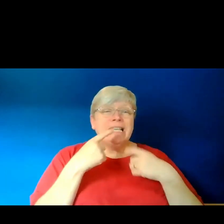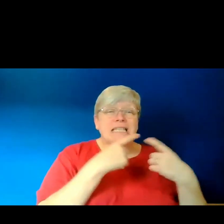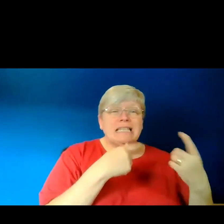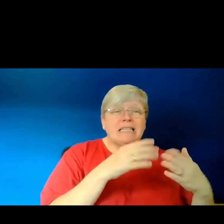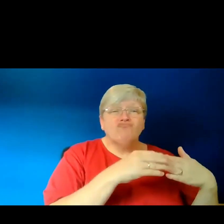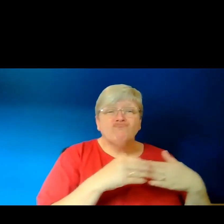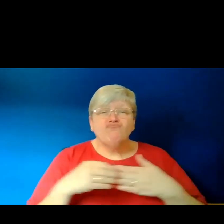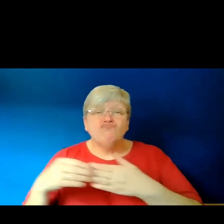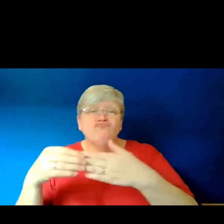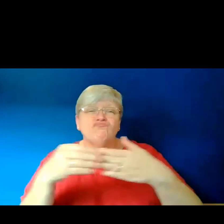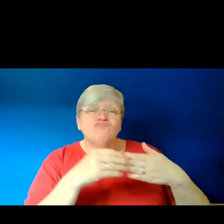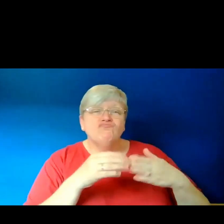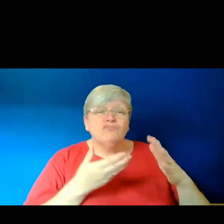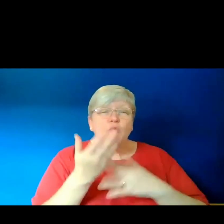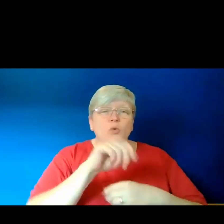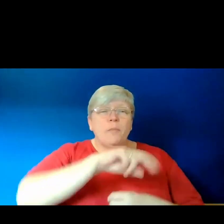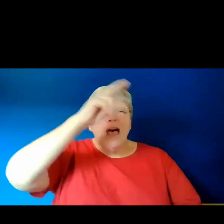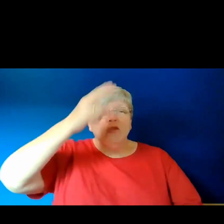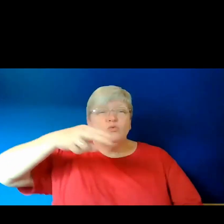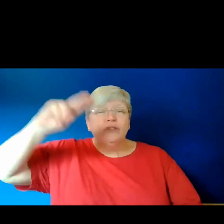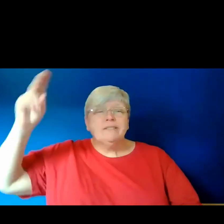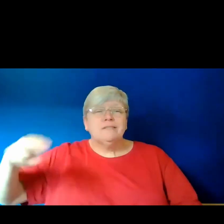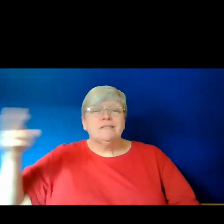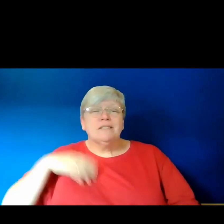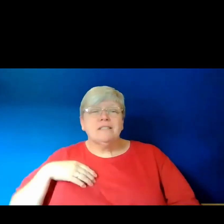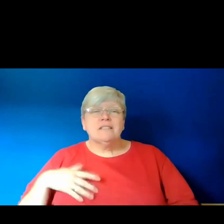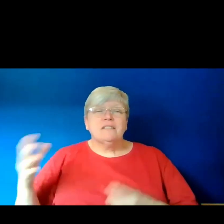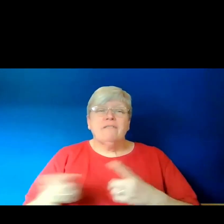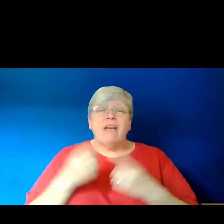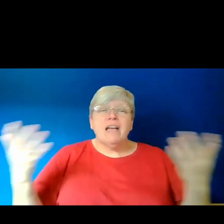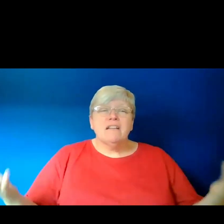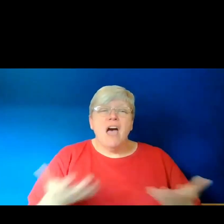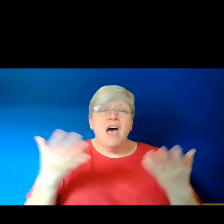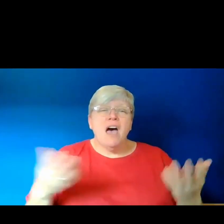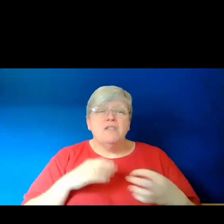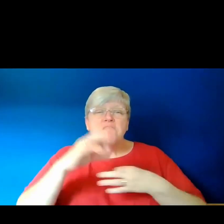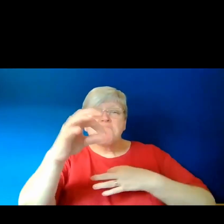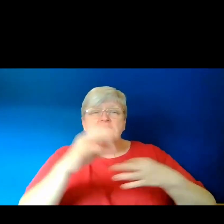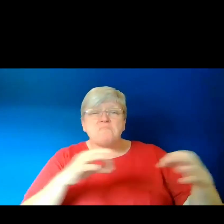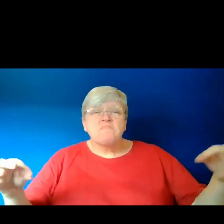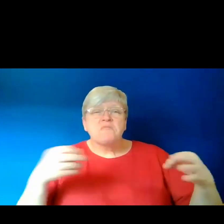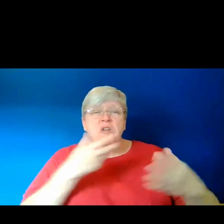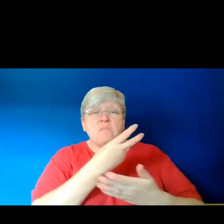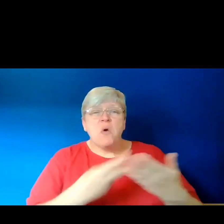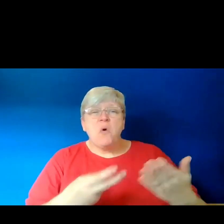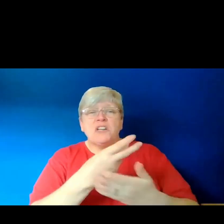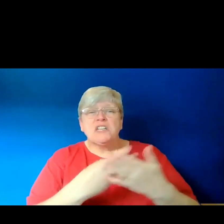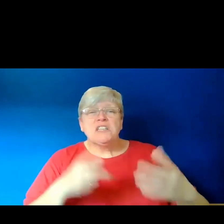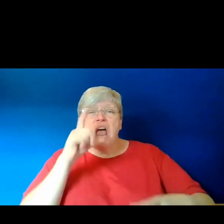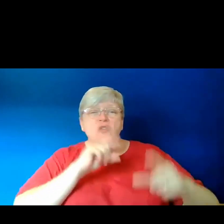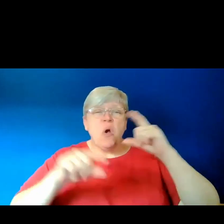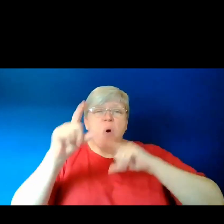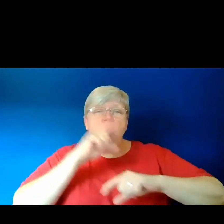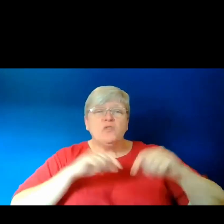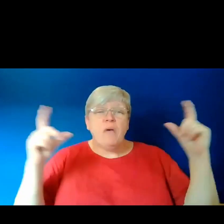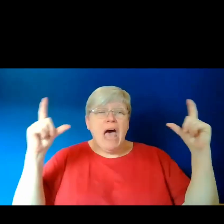by moon-spattered blade, measure distance in bodies and crows. With their eyes